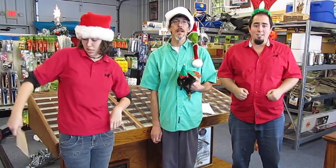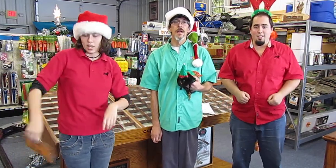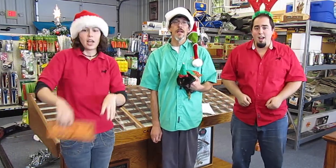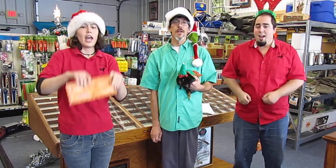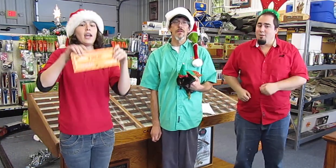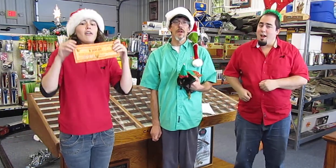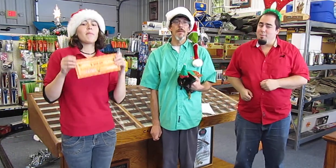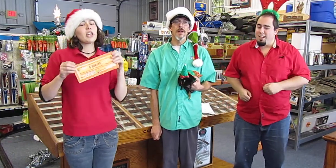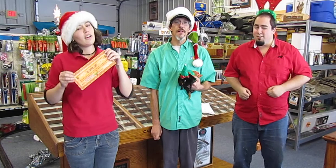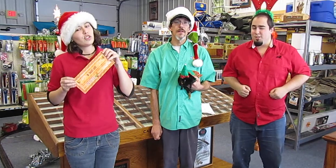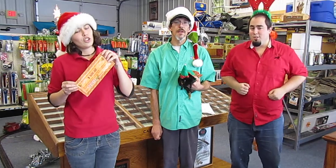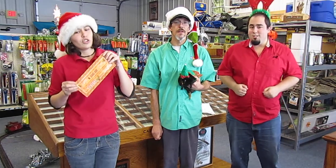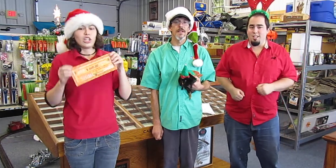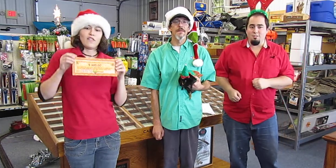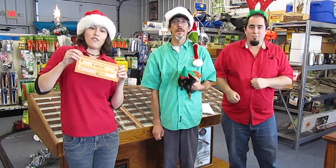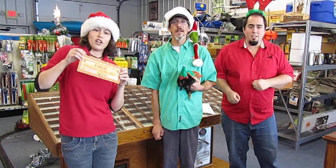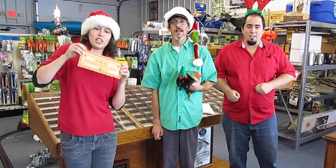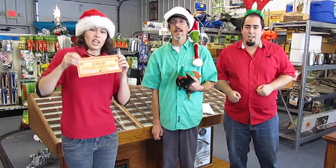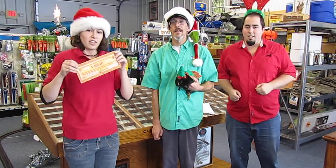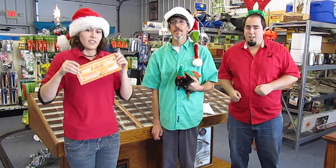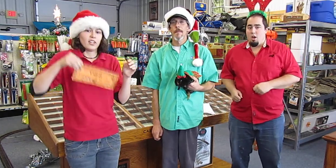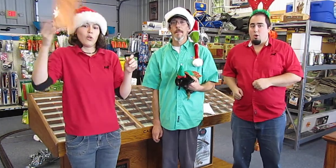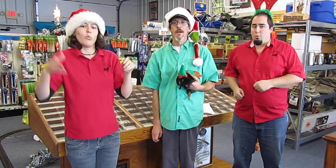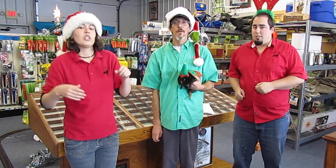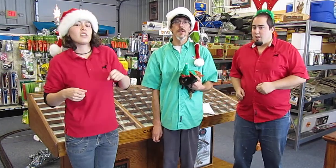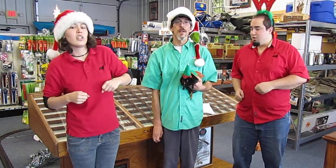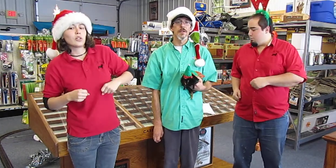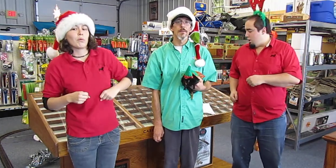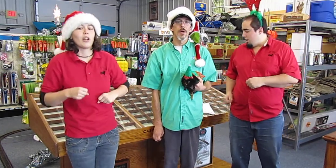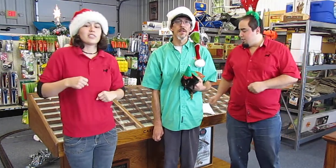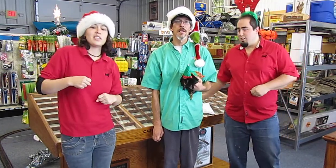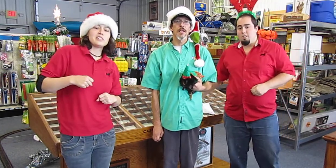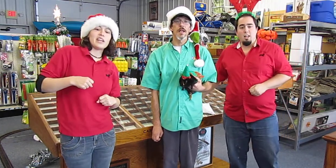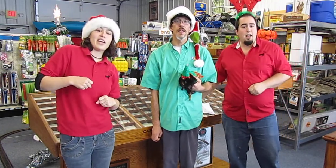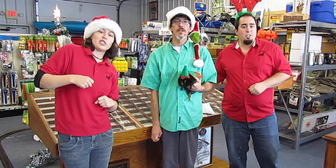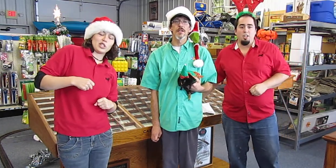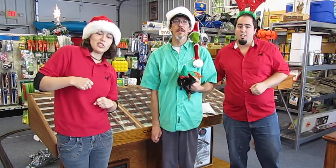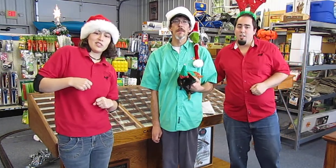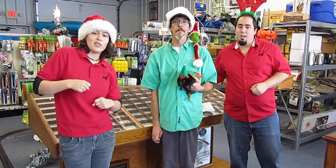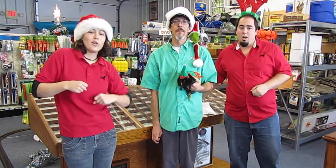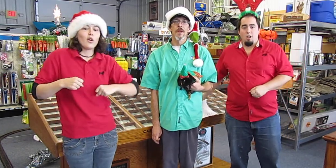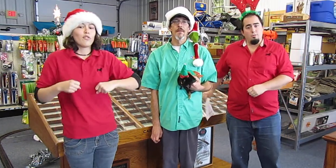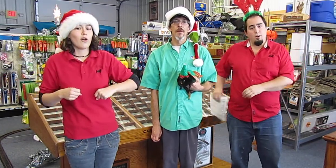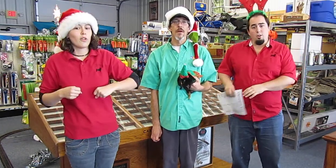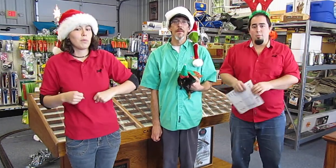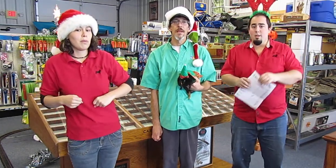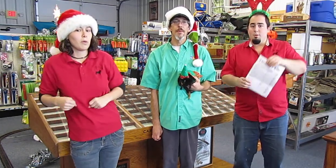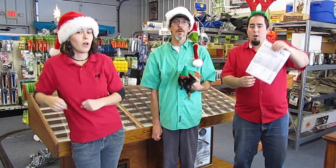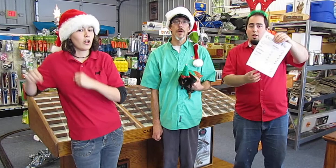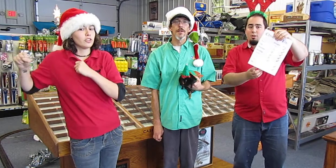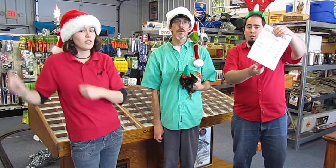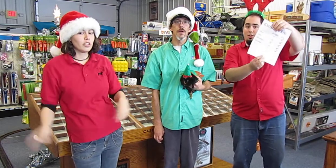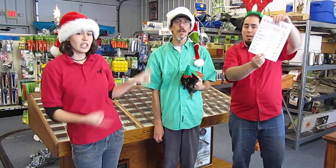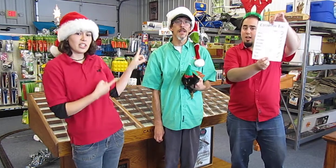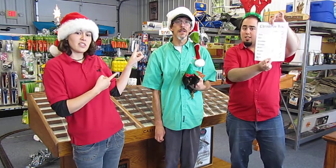and grab a gift certificate. With such a broad selection for all the people on your list.